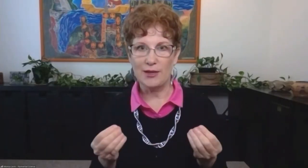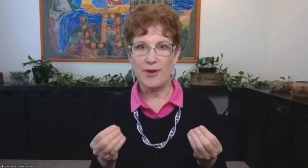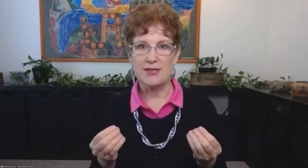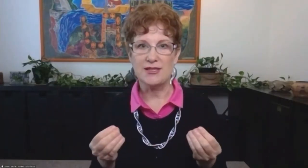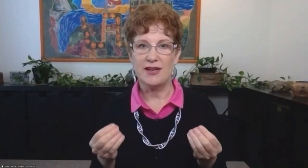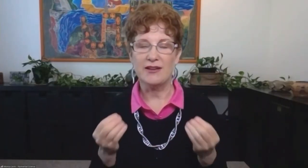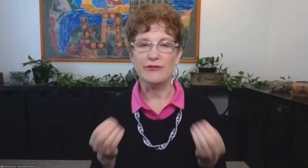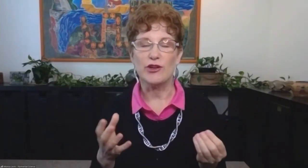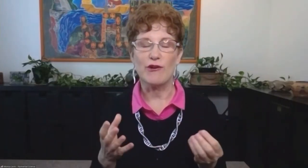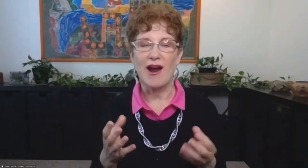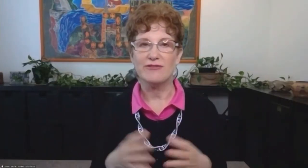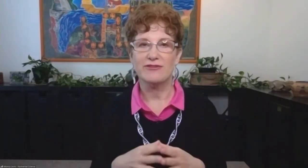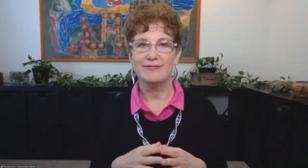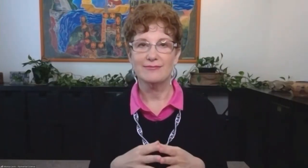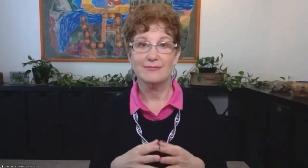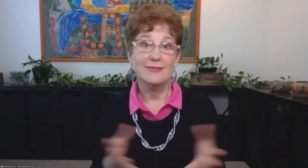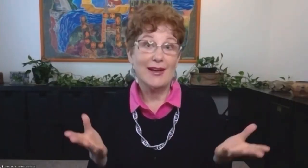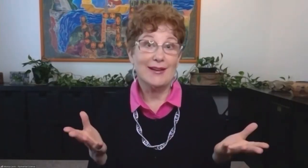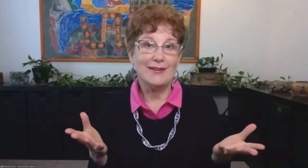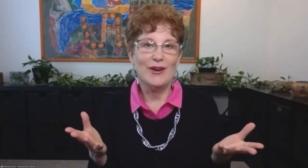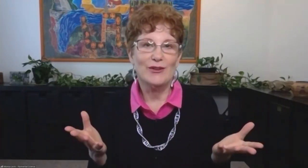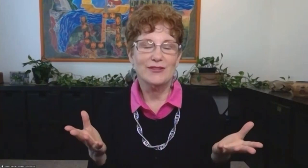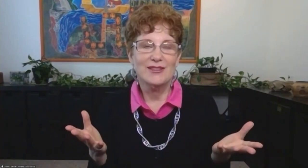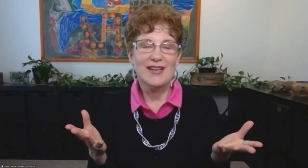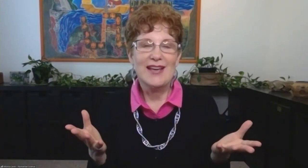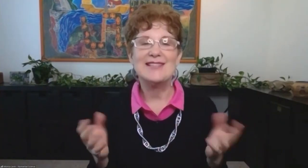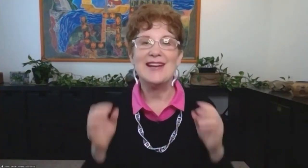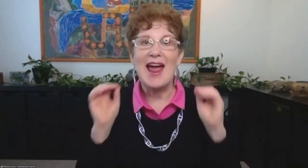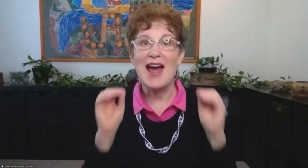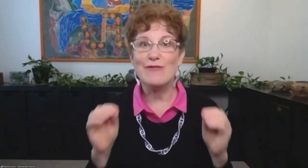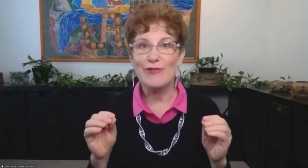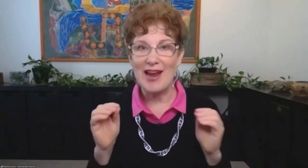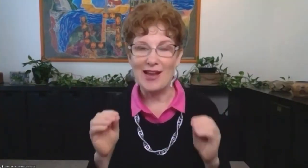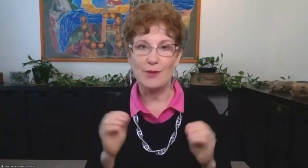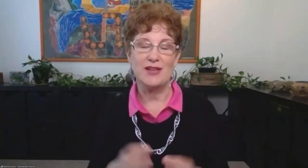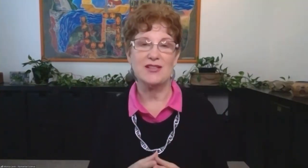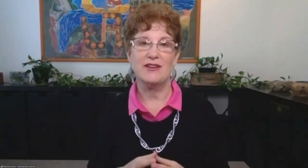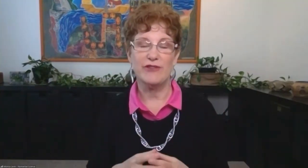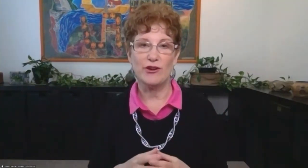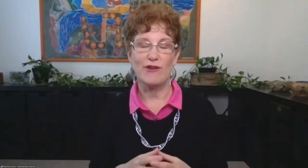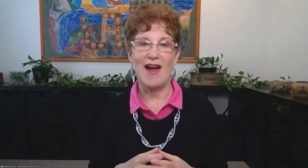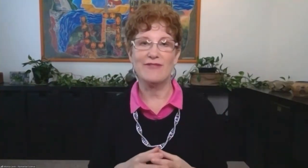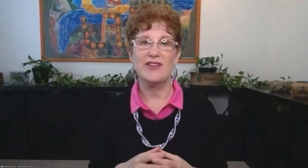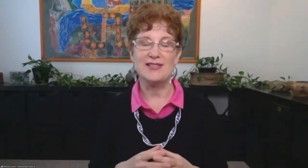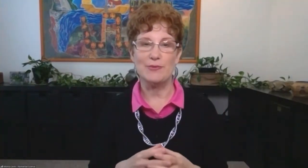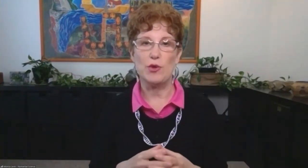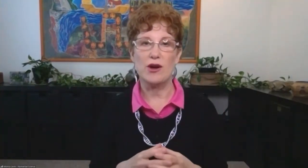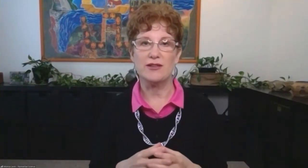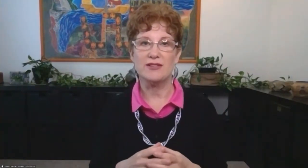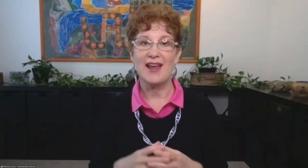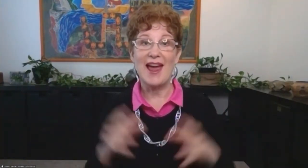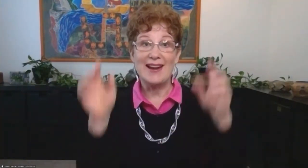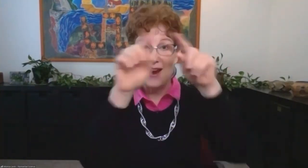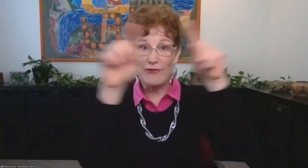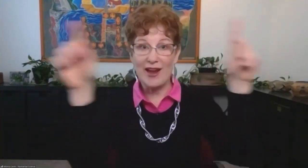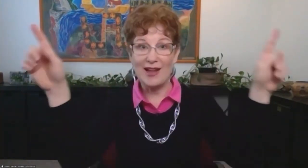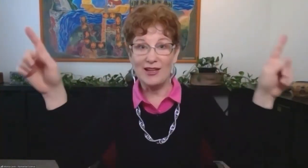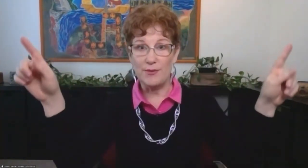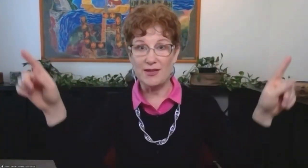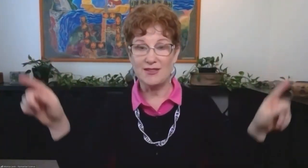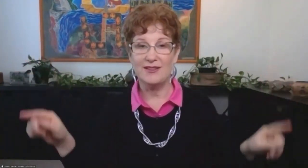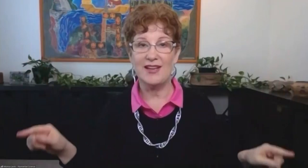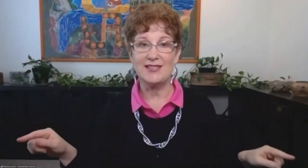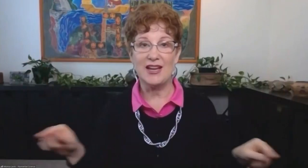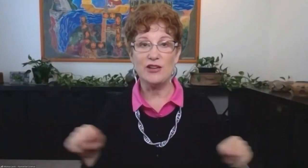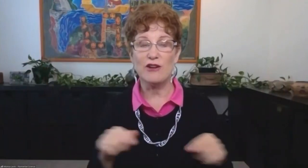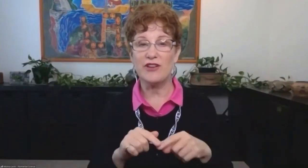important element in a photograph? Well, I didn't know. He said every element in a photograph is important and every